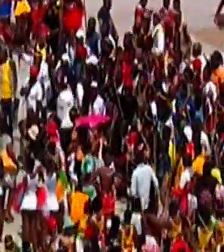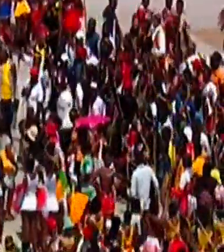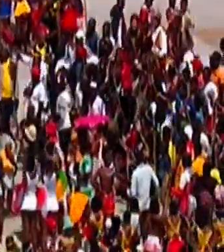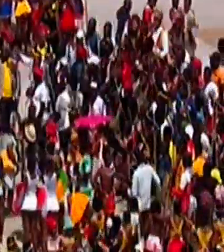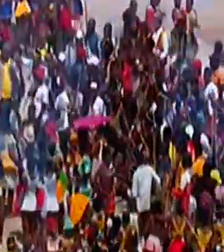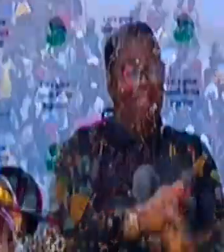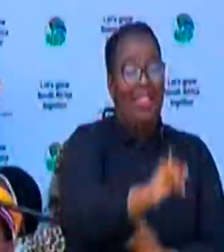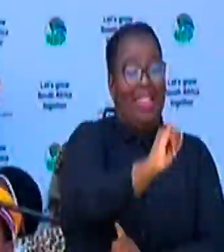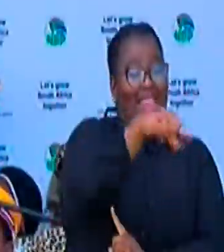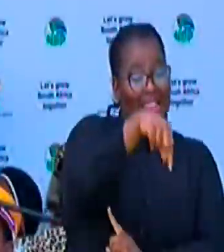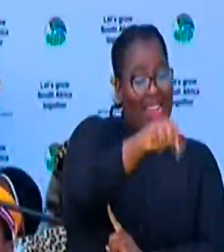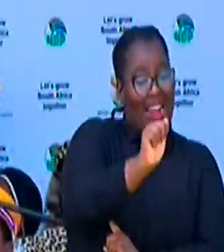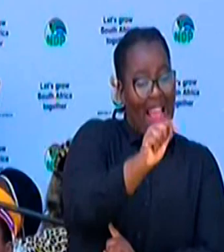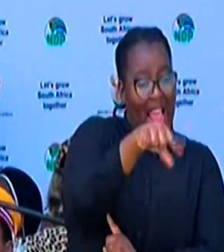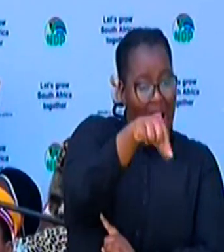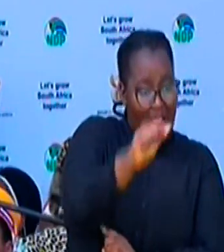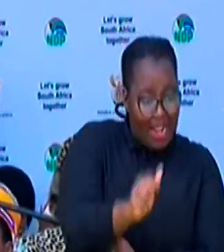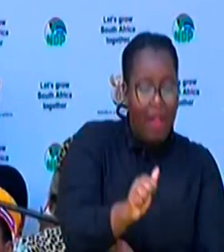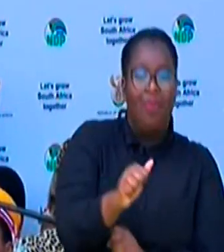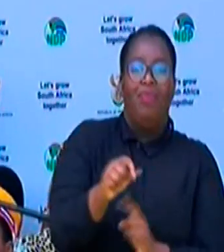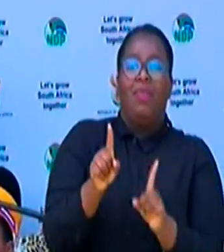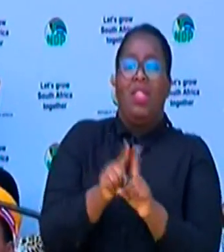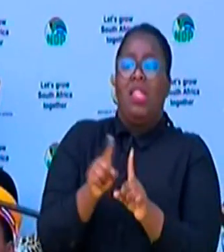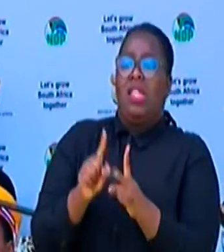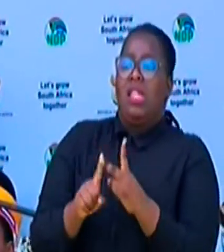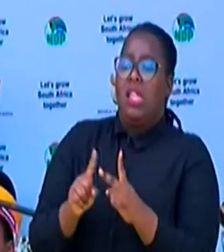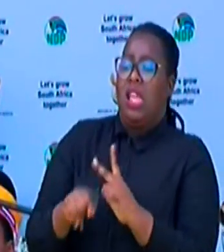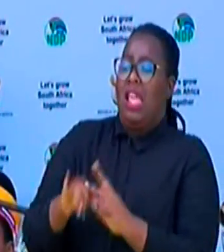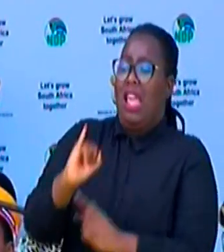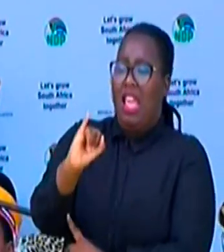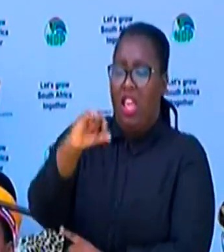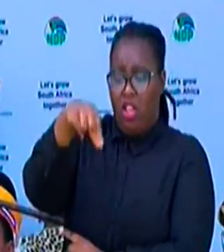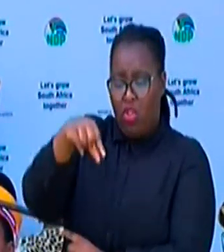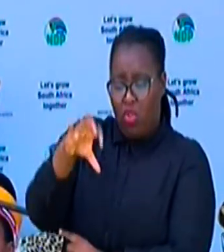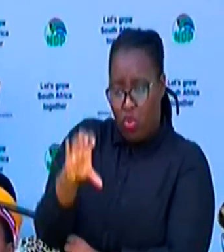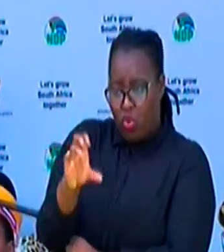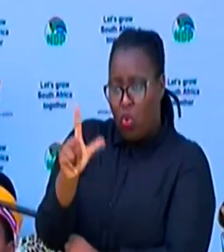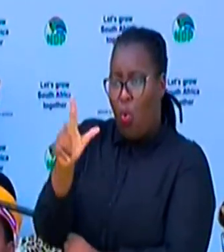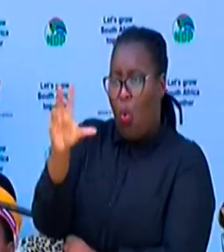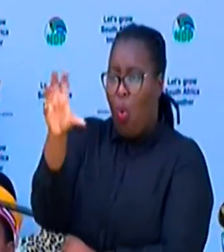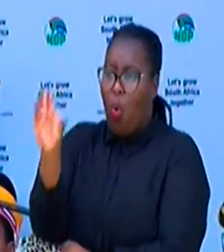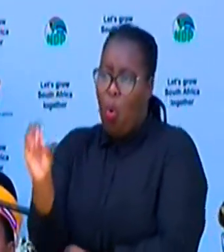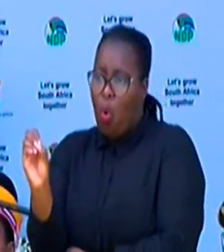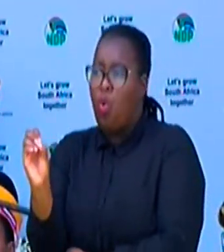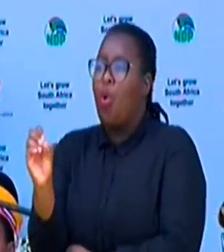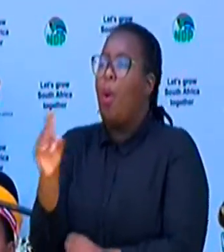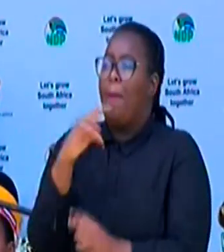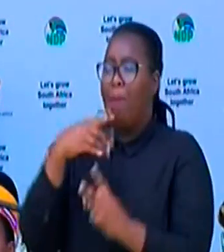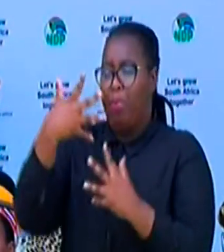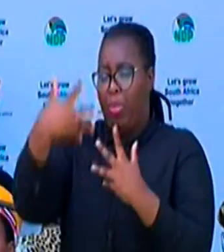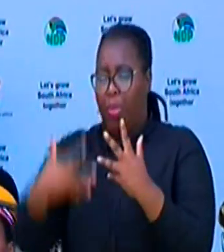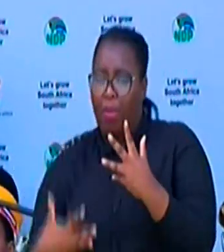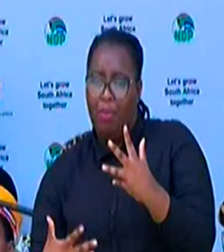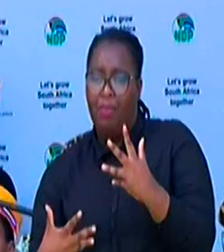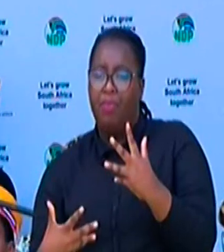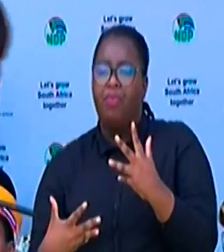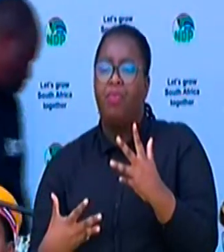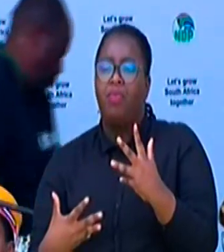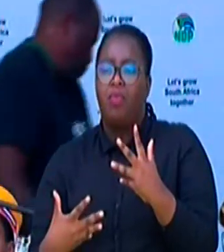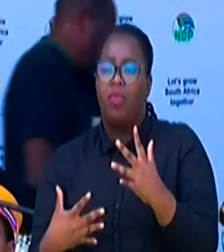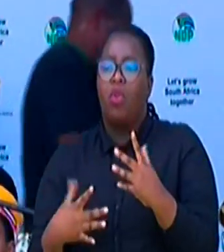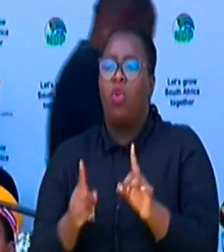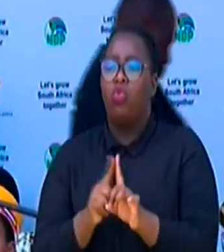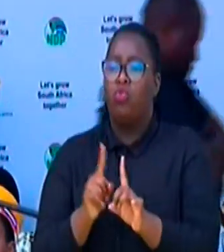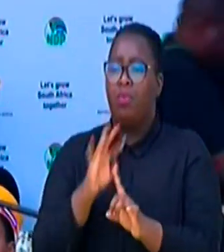If this is true, then Amazulu must have had a tremendous flurry and